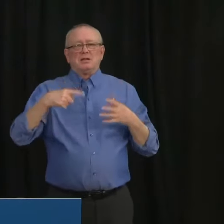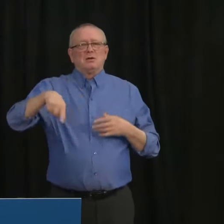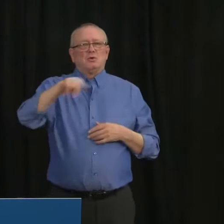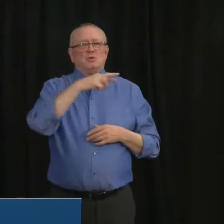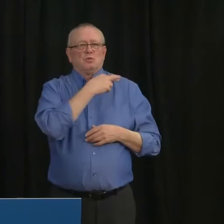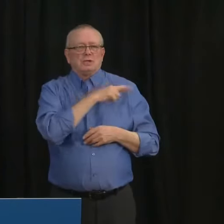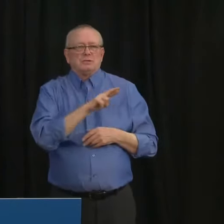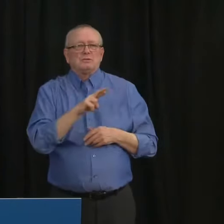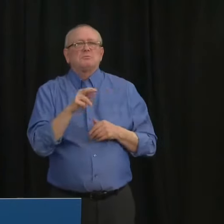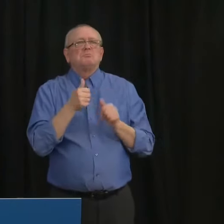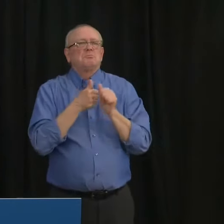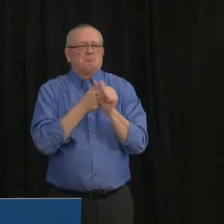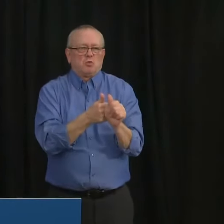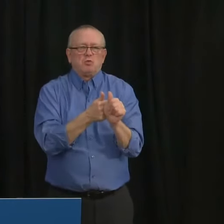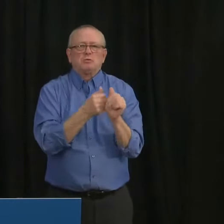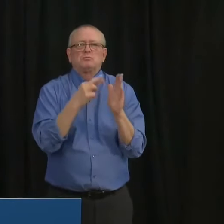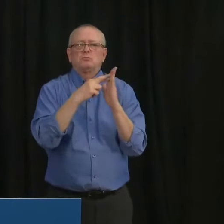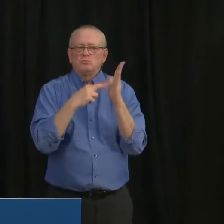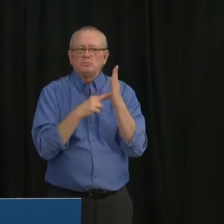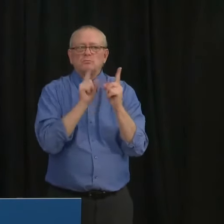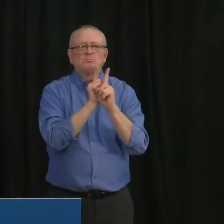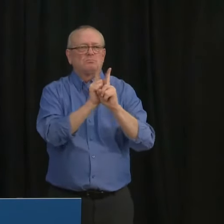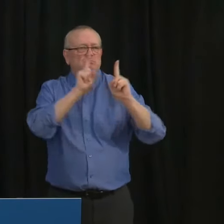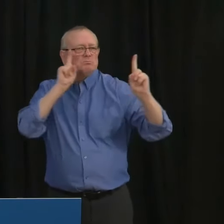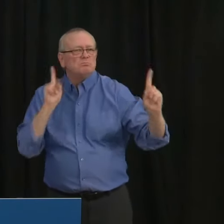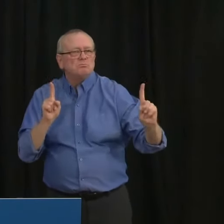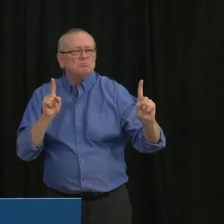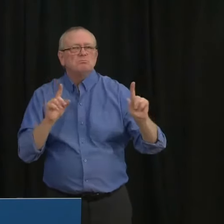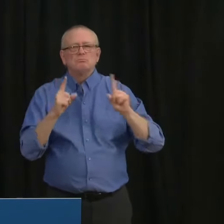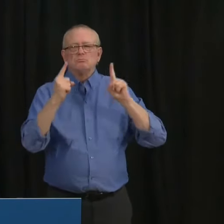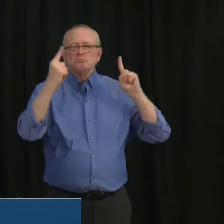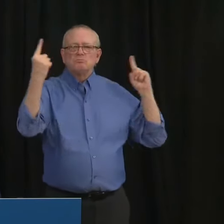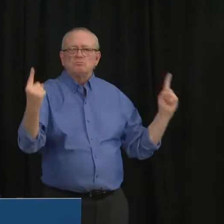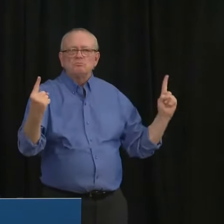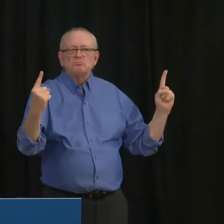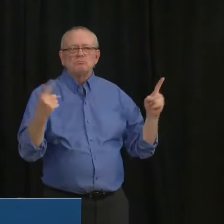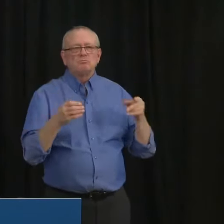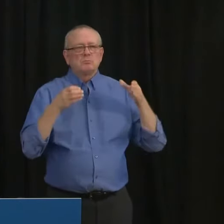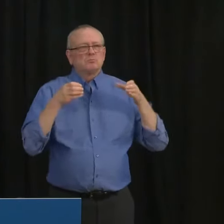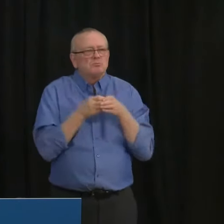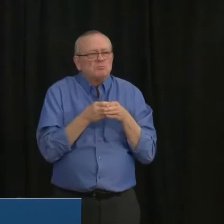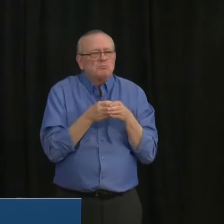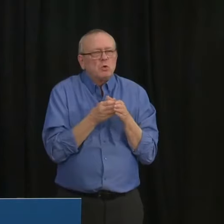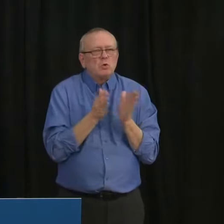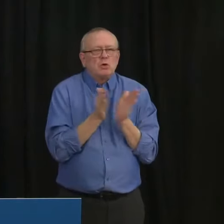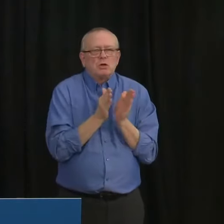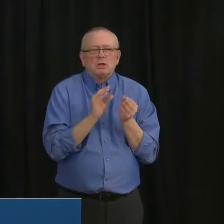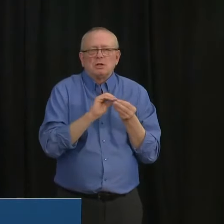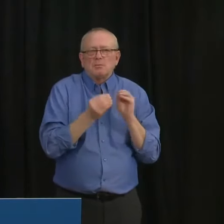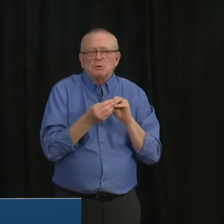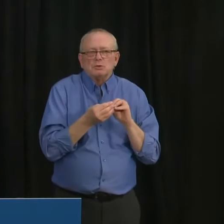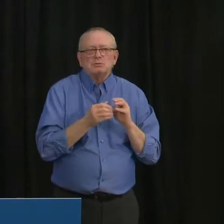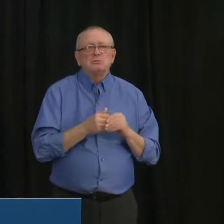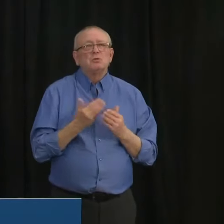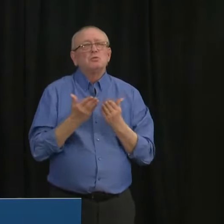guidelines, but it will make it clear that these are no longer just guidelines and that this is not optional.